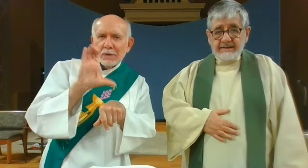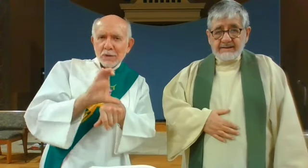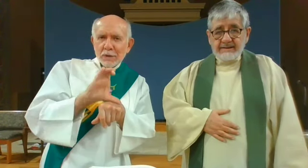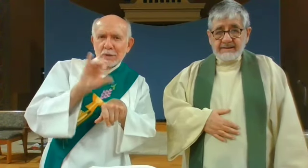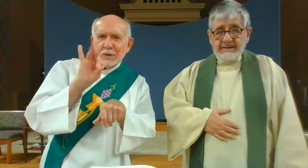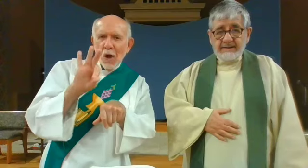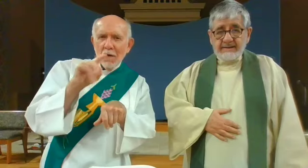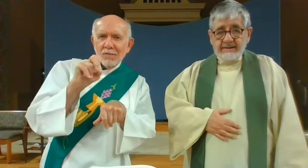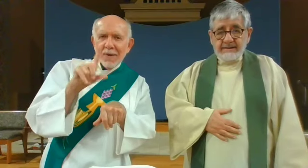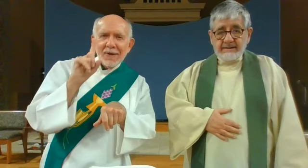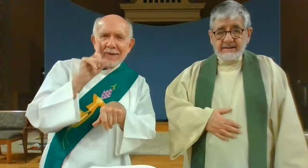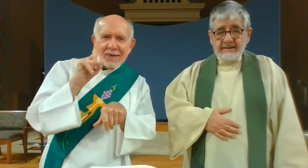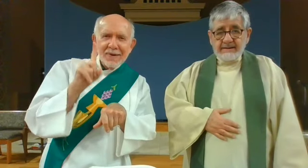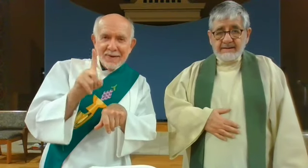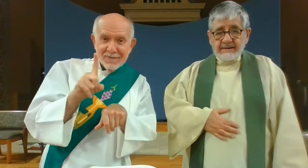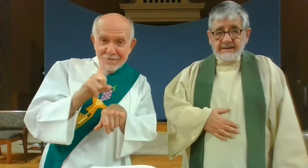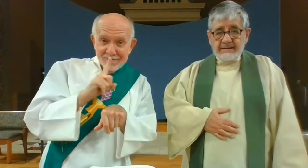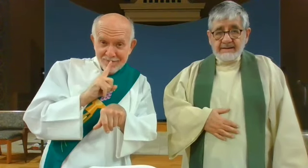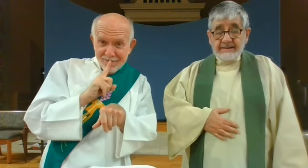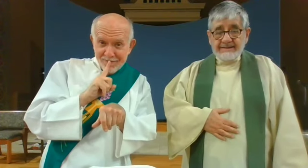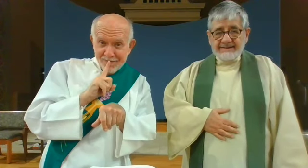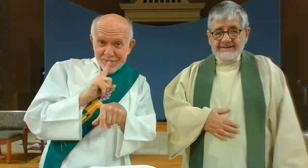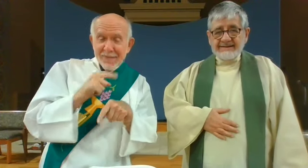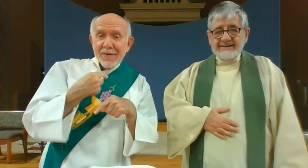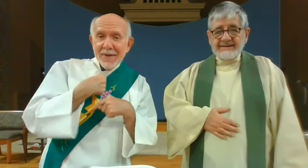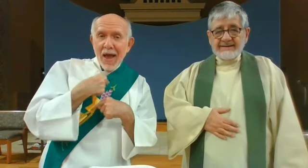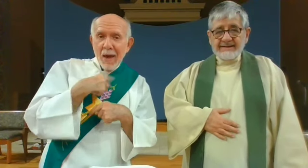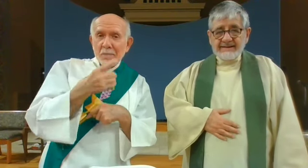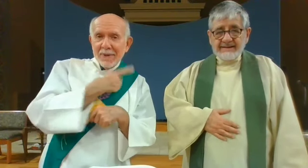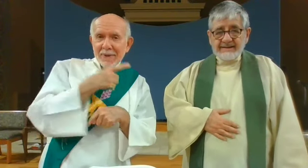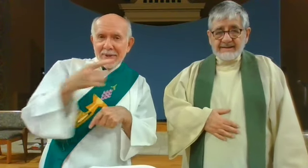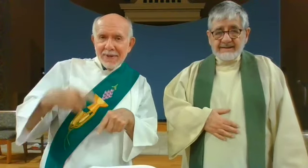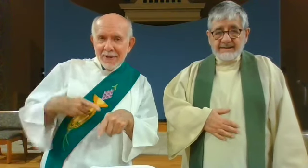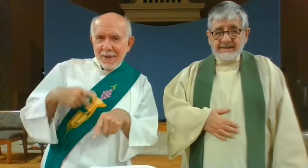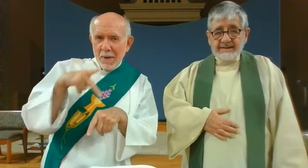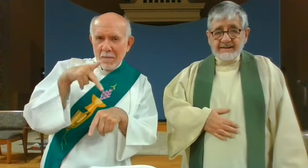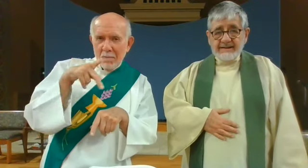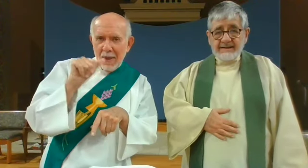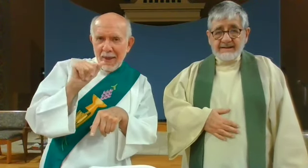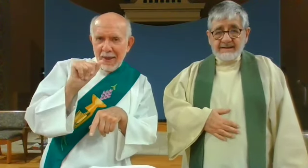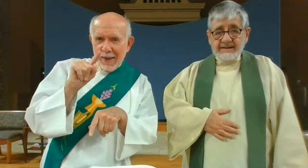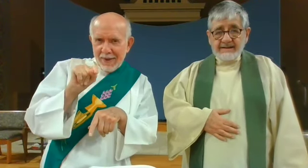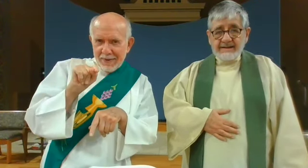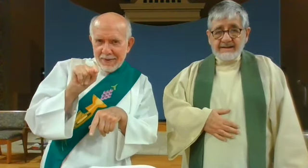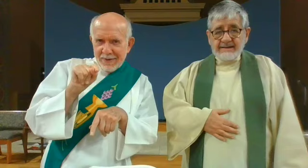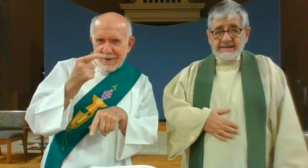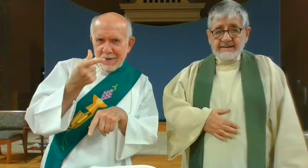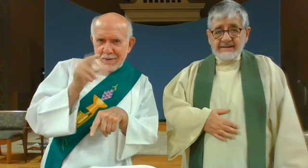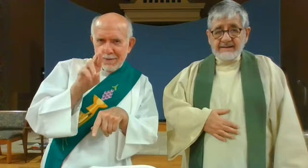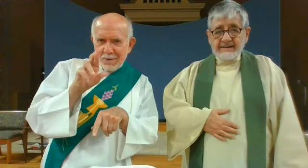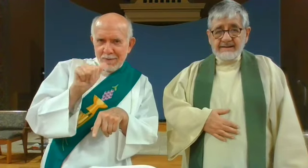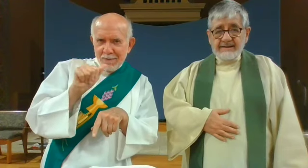I am the Deacon Pat Grayville